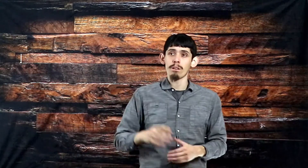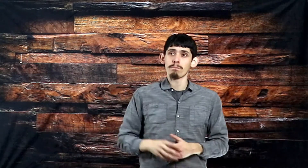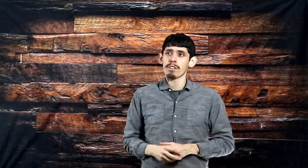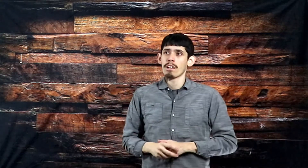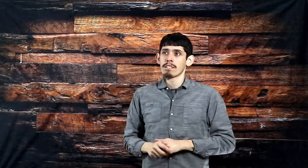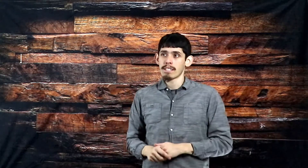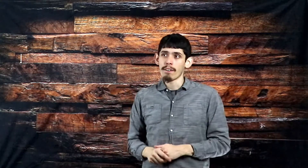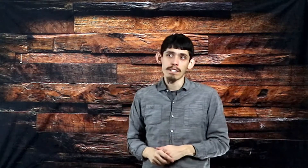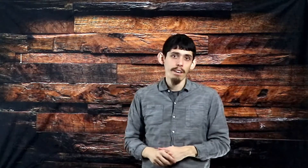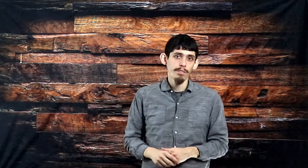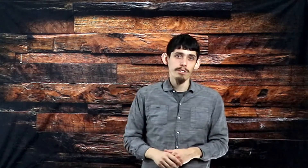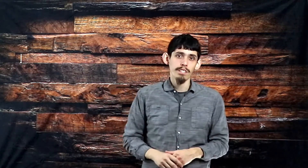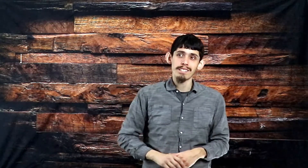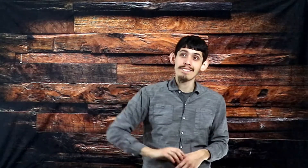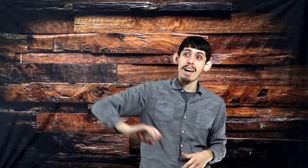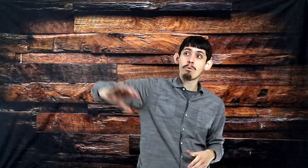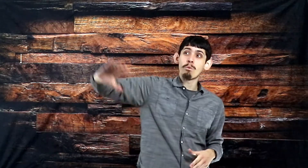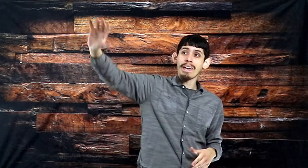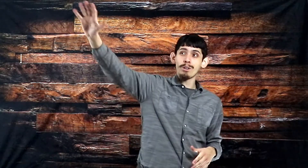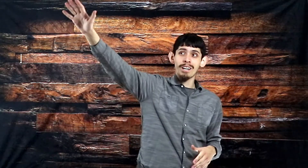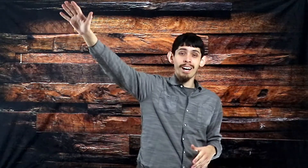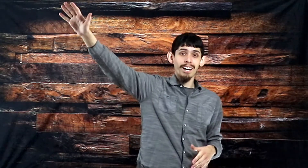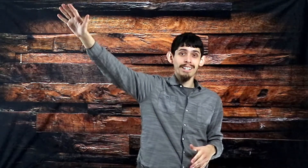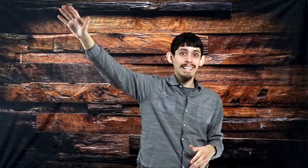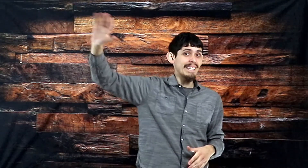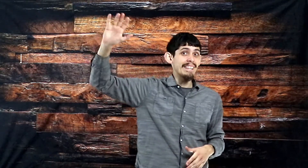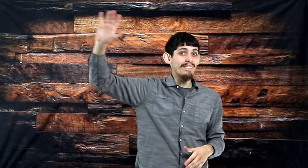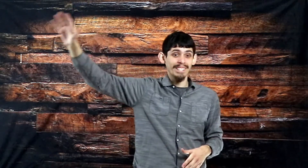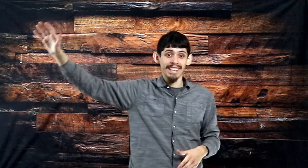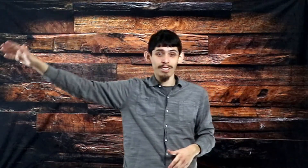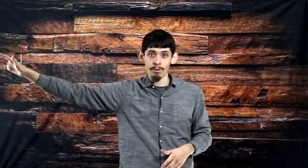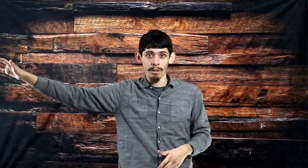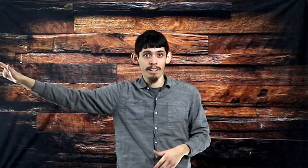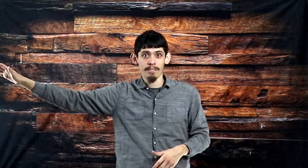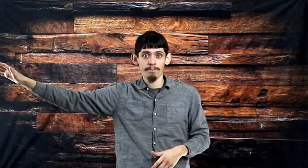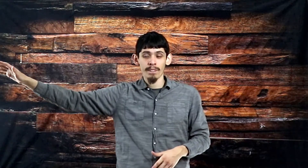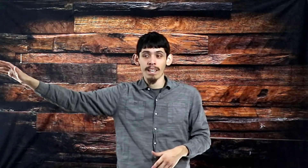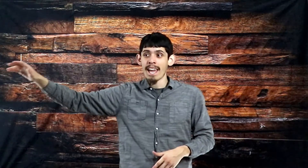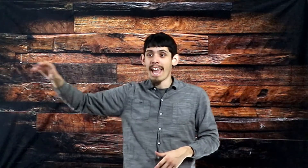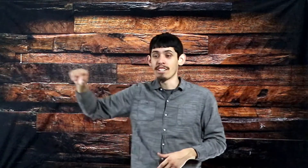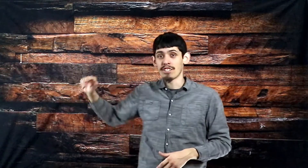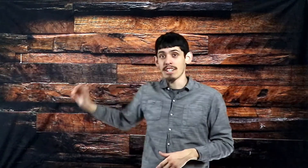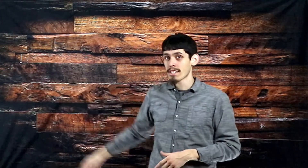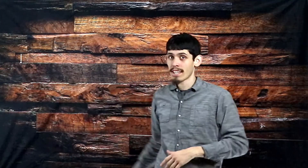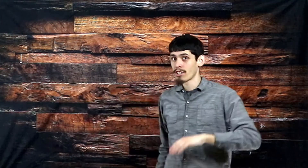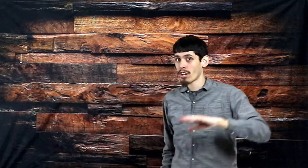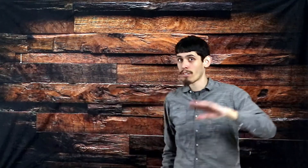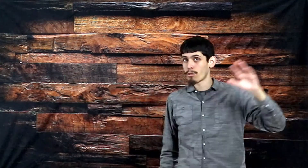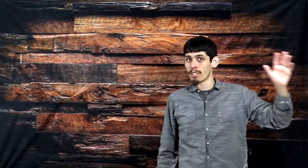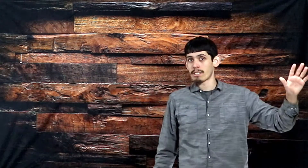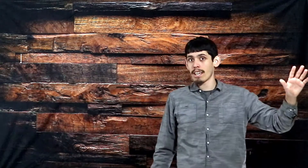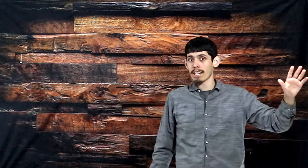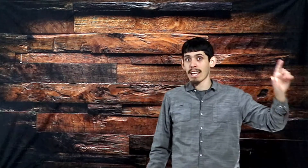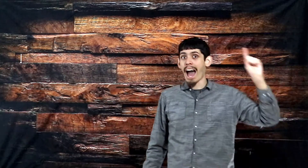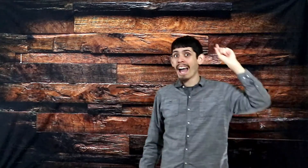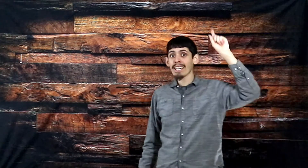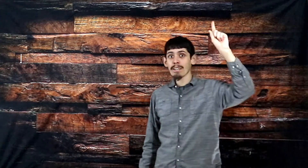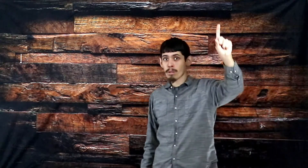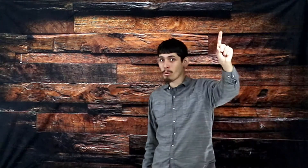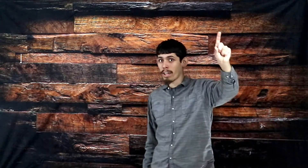Psalms 77.13 says, Thy way, God, is in the sanctuary. And Jesus said in John 14.6, I am the way,